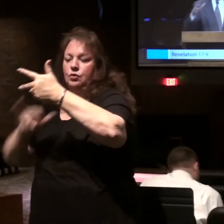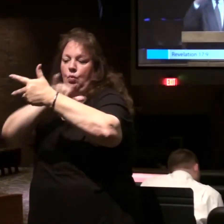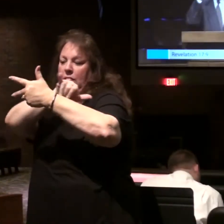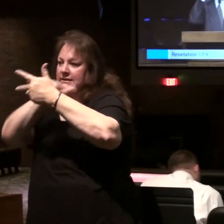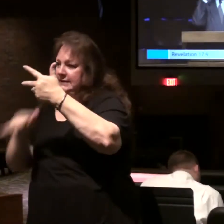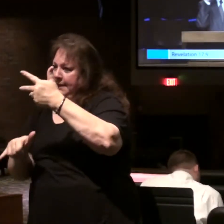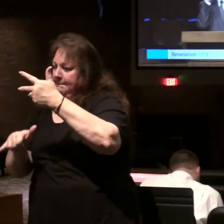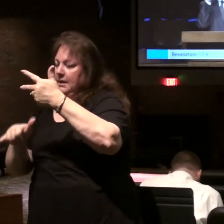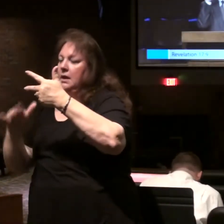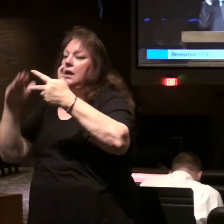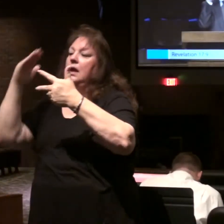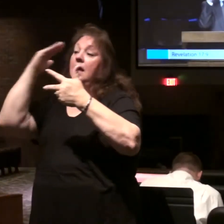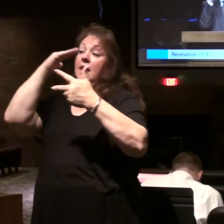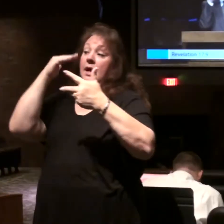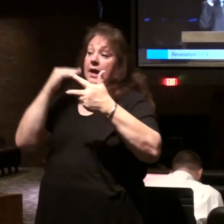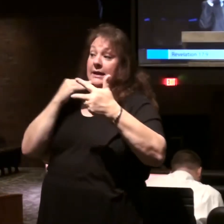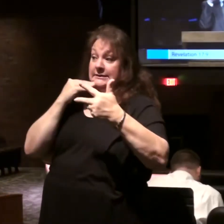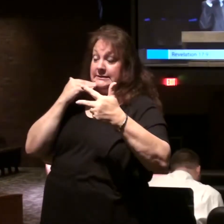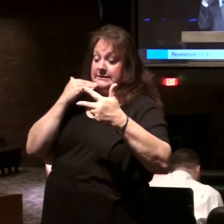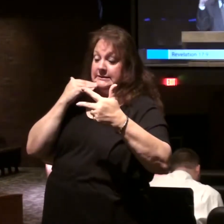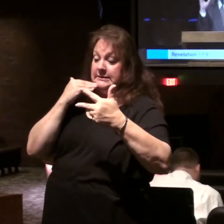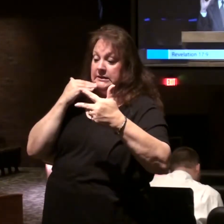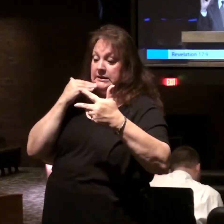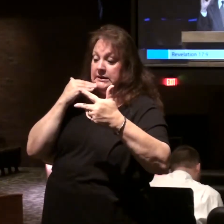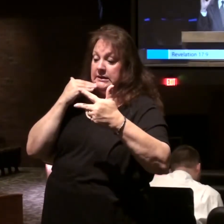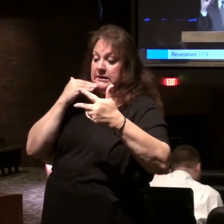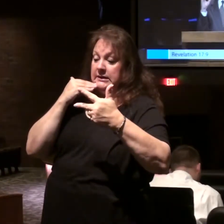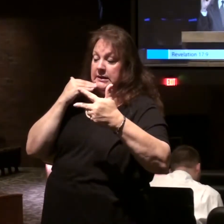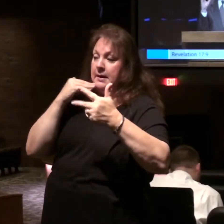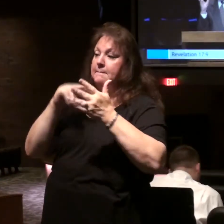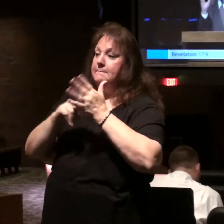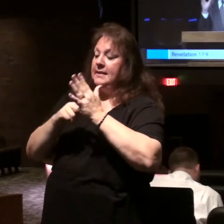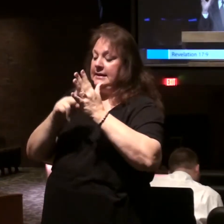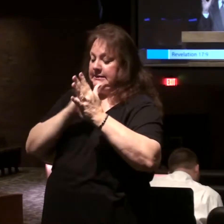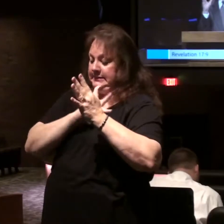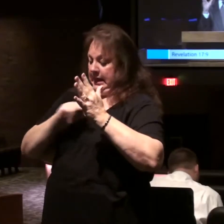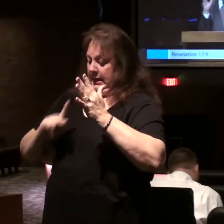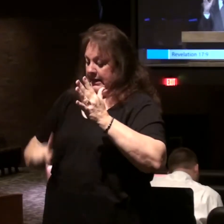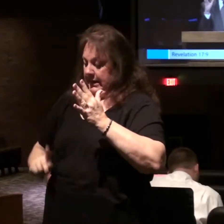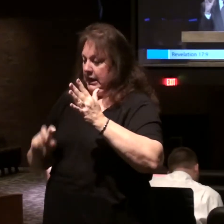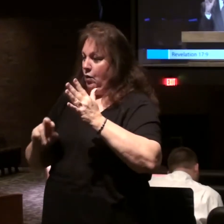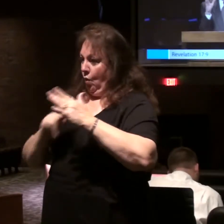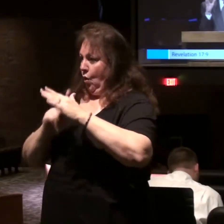the heads represent kings or kingdoms